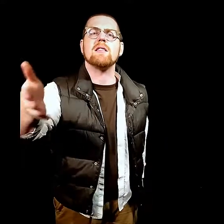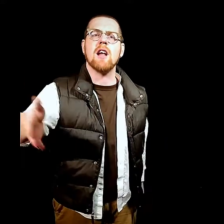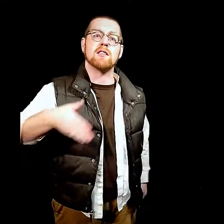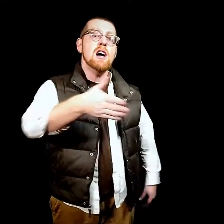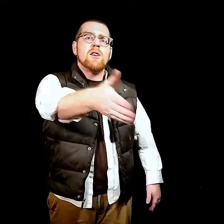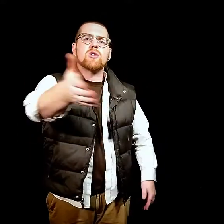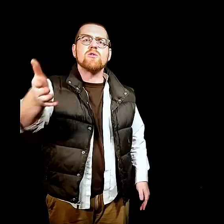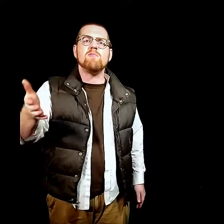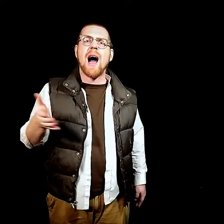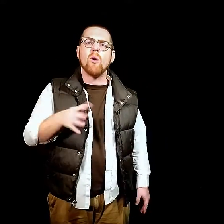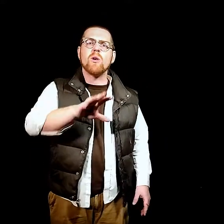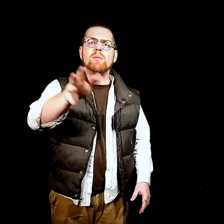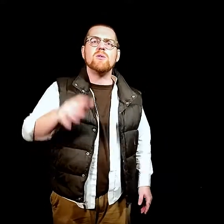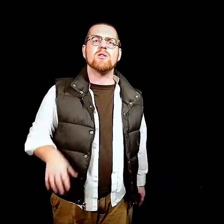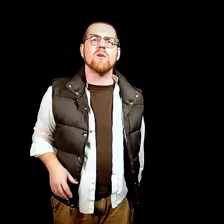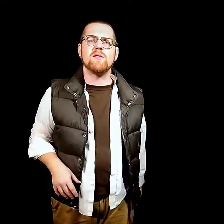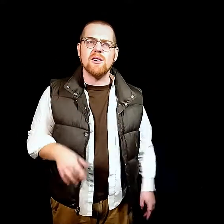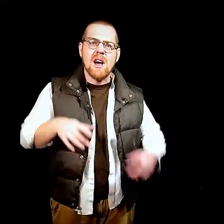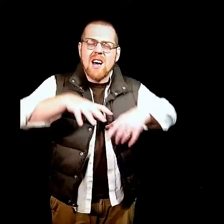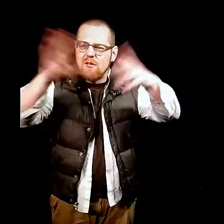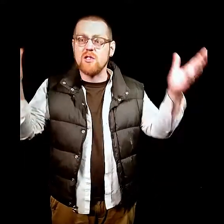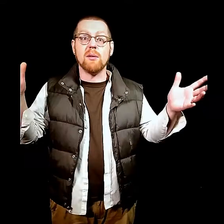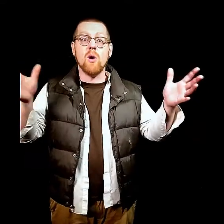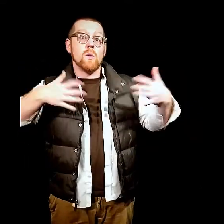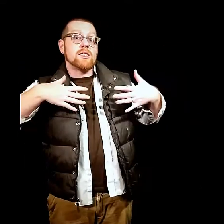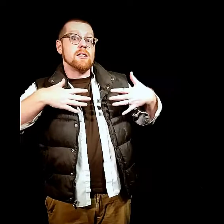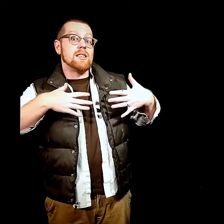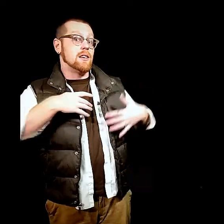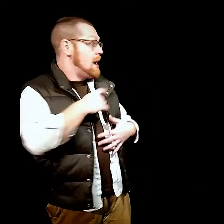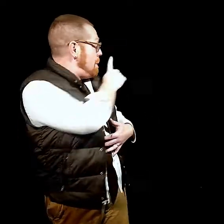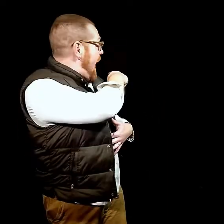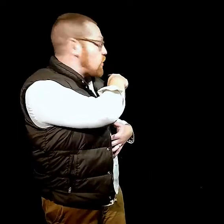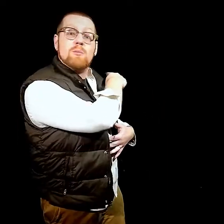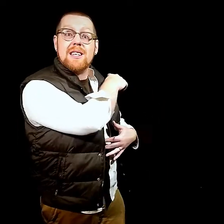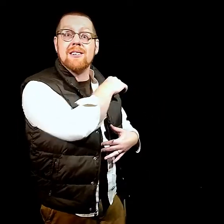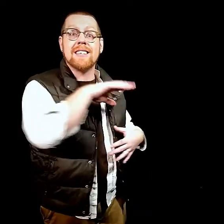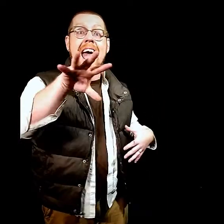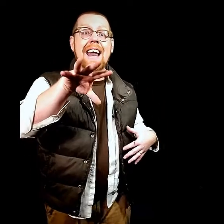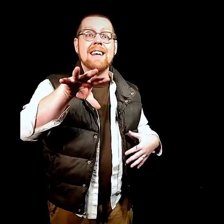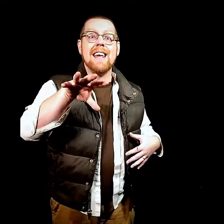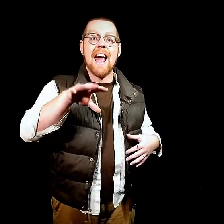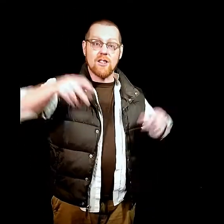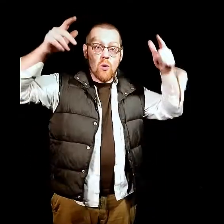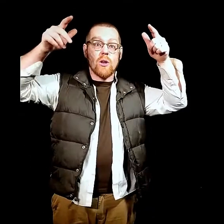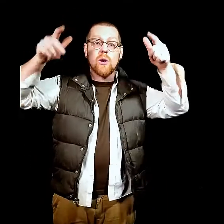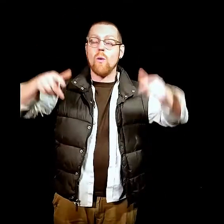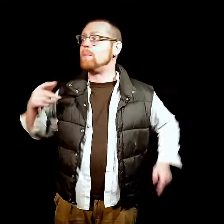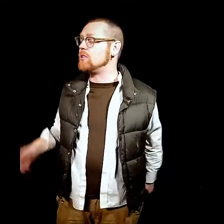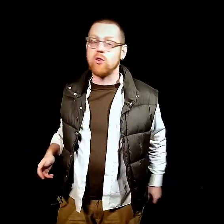lust, the truth of power abused and revealed, covers blown, once concealed, backroom deals and NDAs, nuclear weapons, trauma